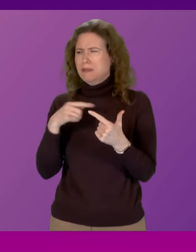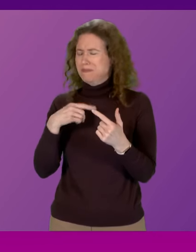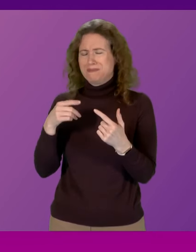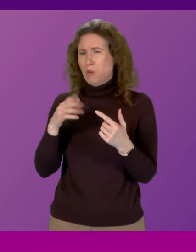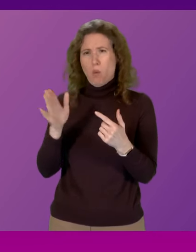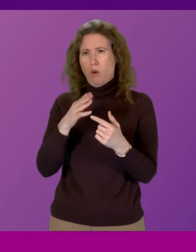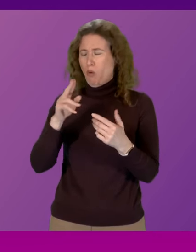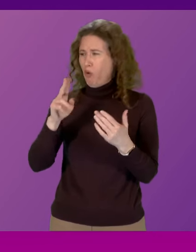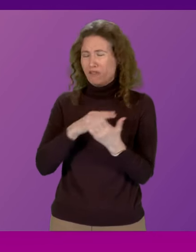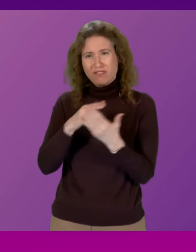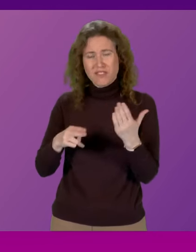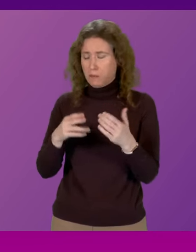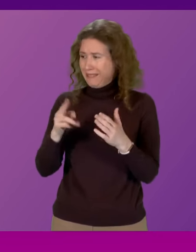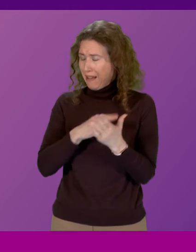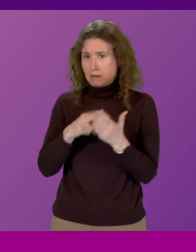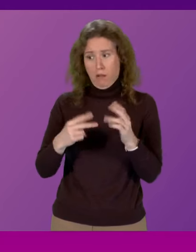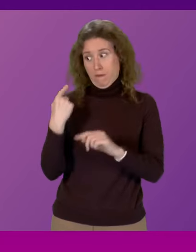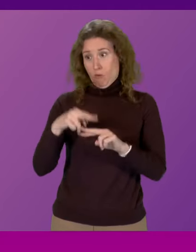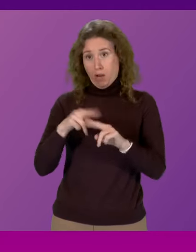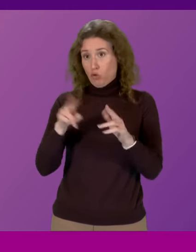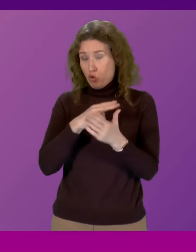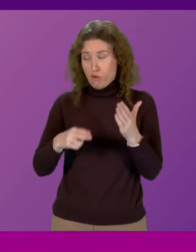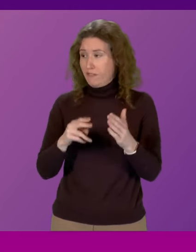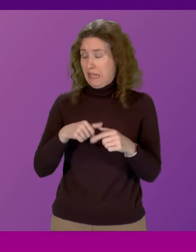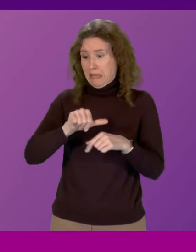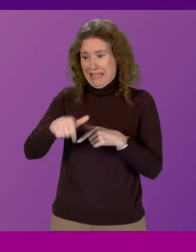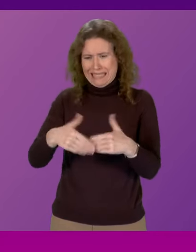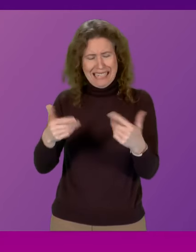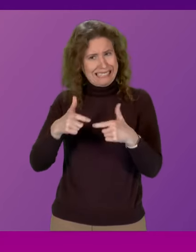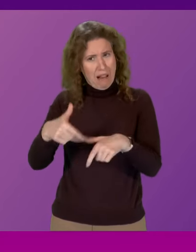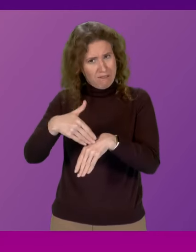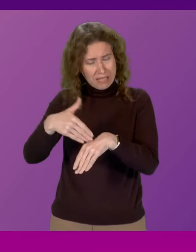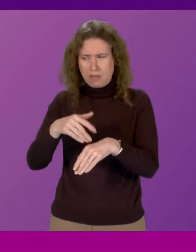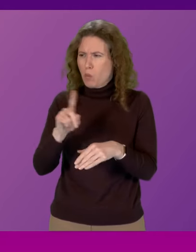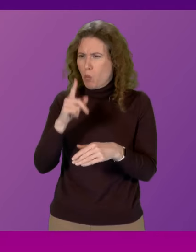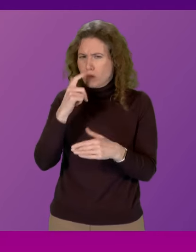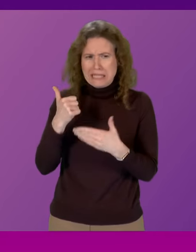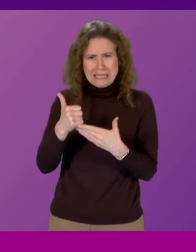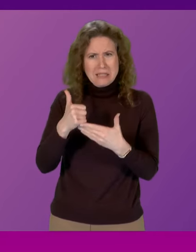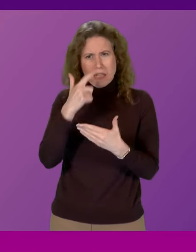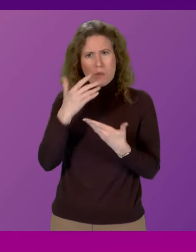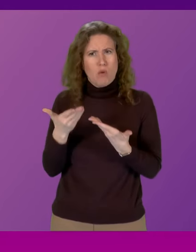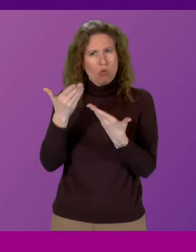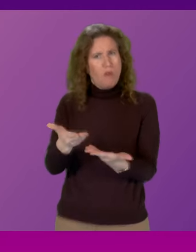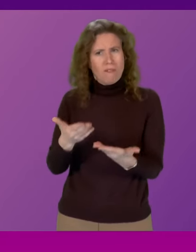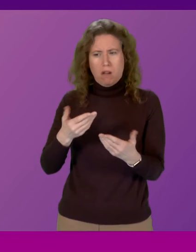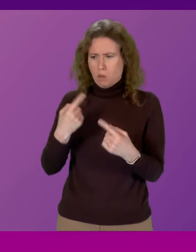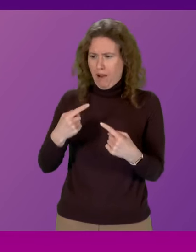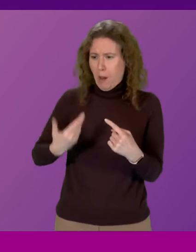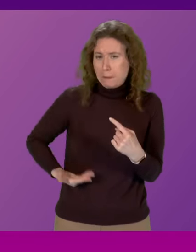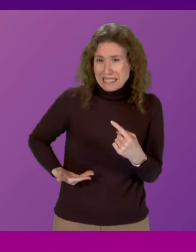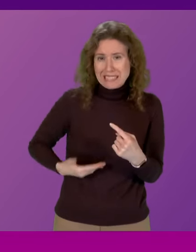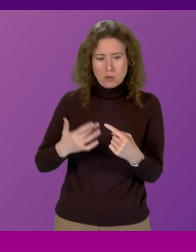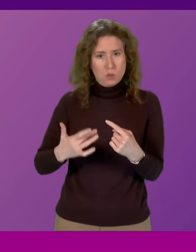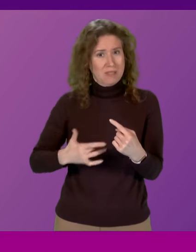First Minister given the continued impact of ferry disruption what economic assistance will the Scottish Government consider to enable businesses on Arran to